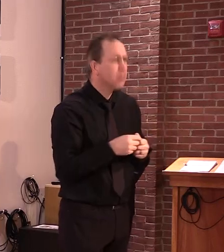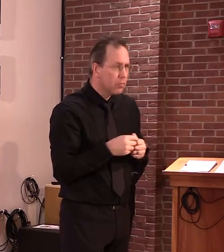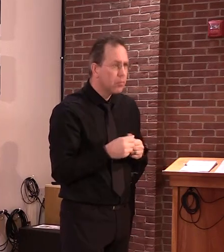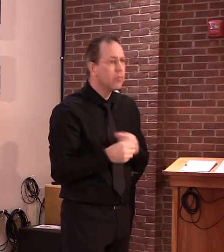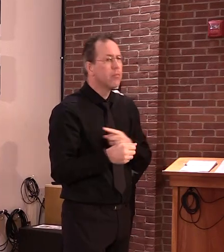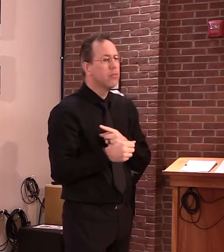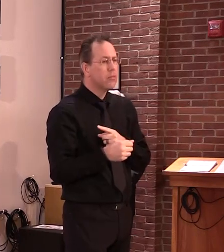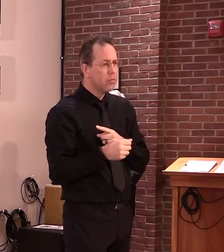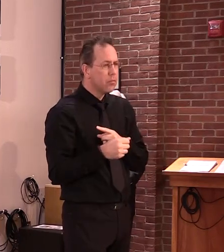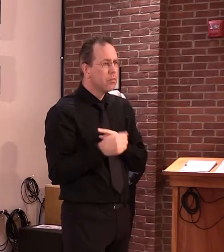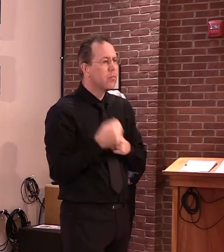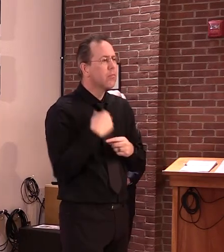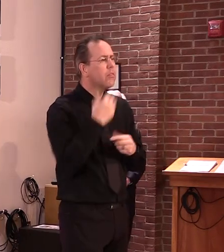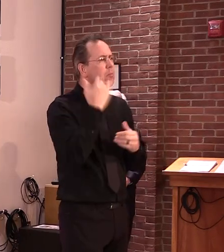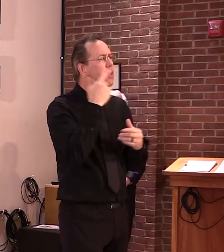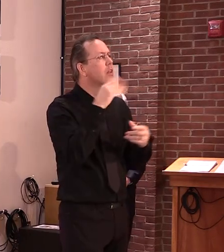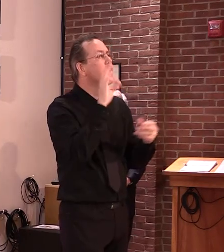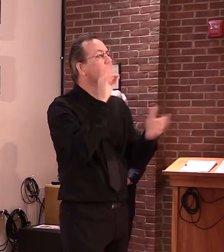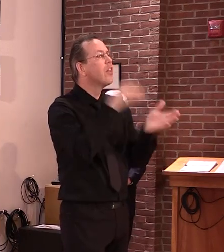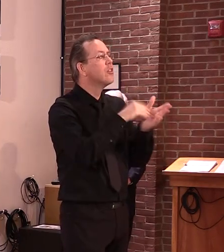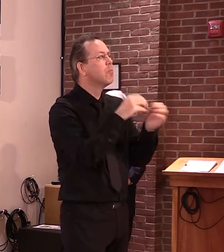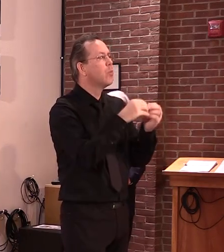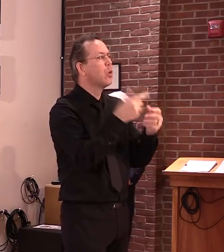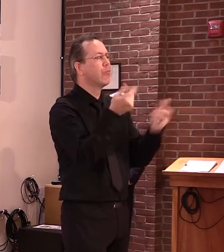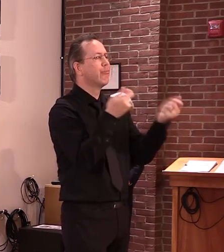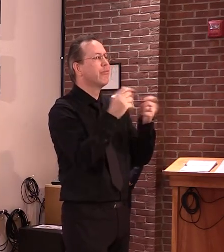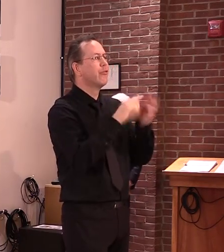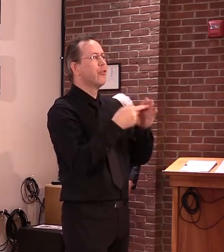receive benefits this week. Commissioner Harrington.